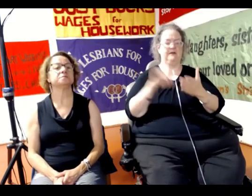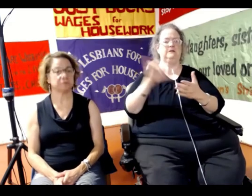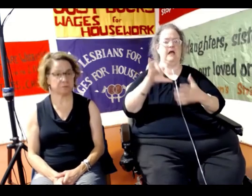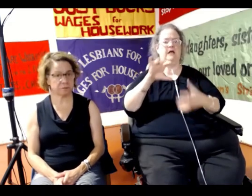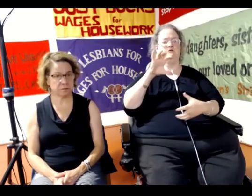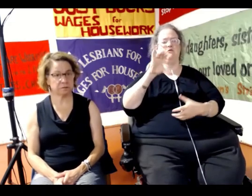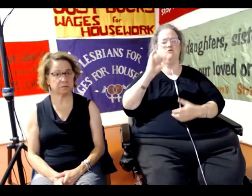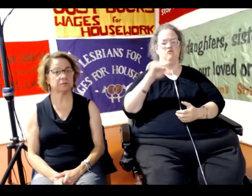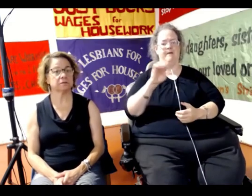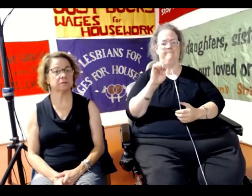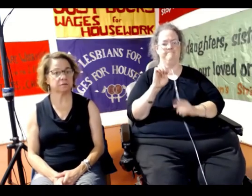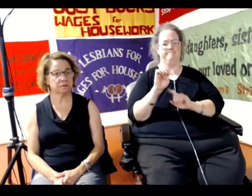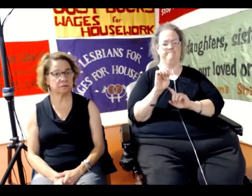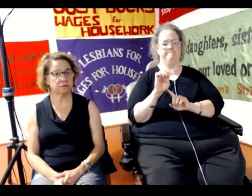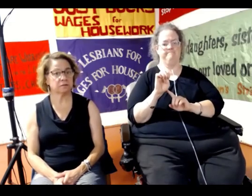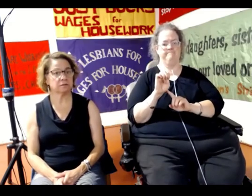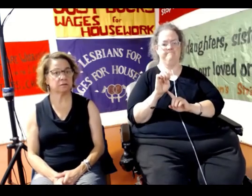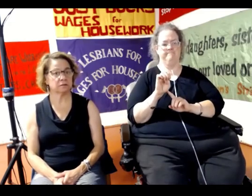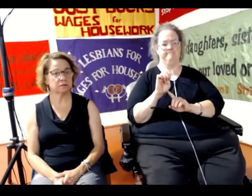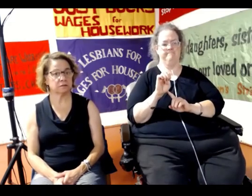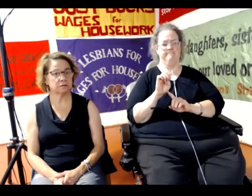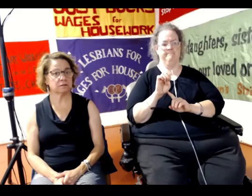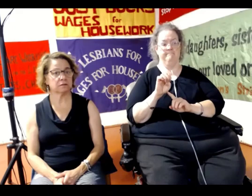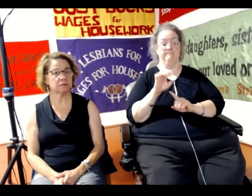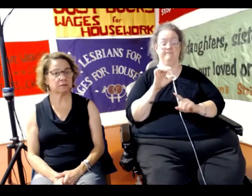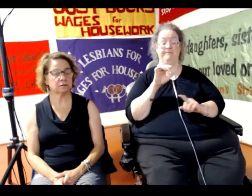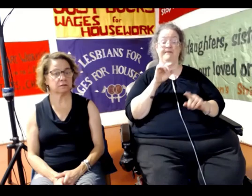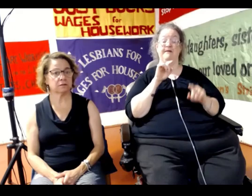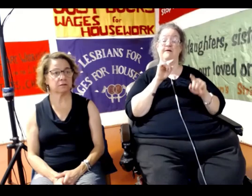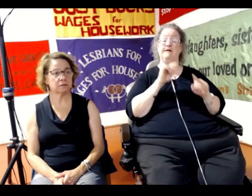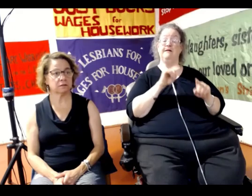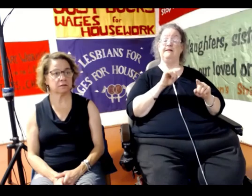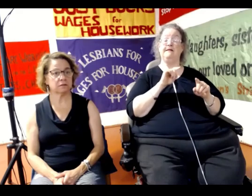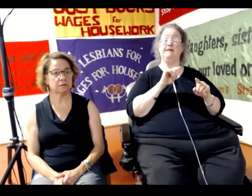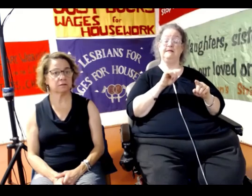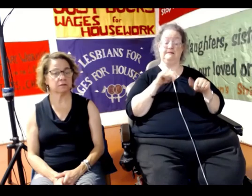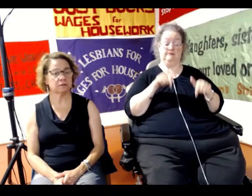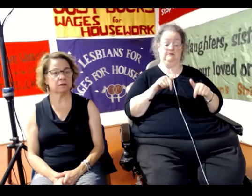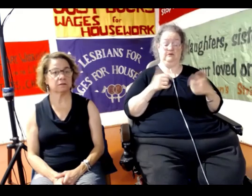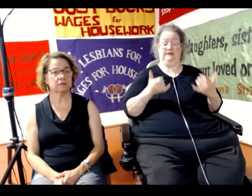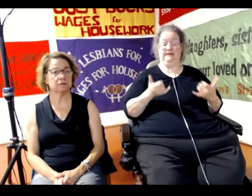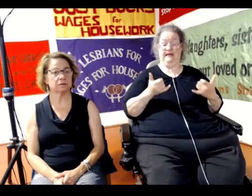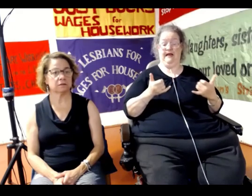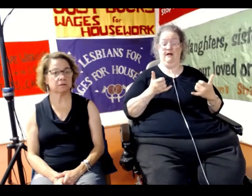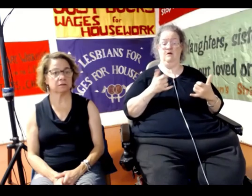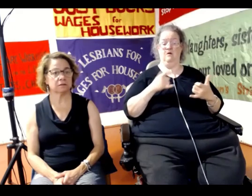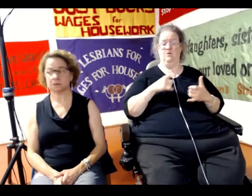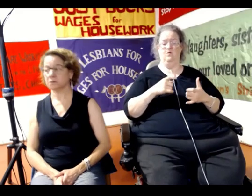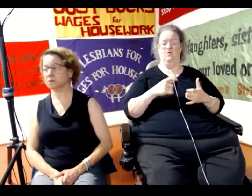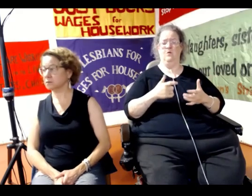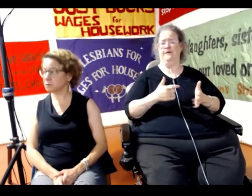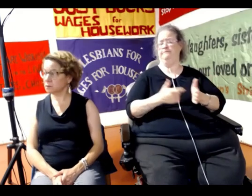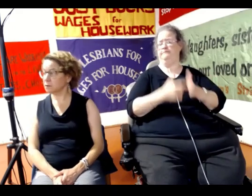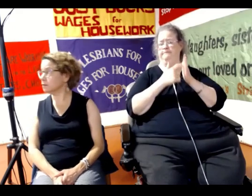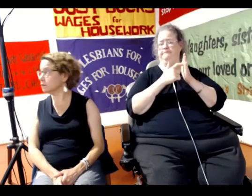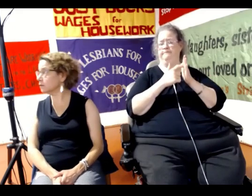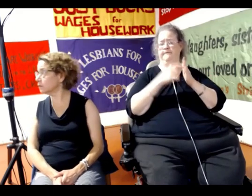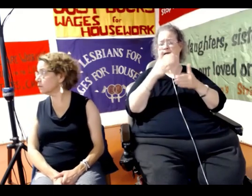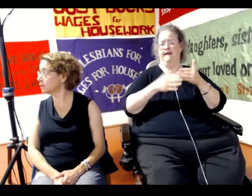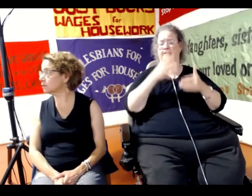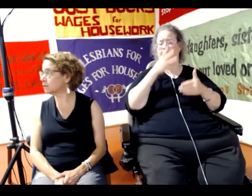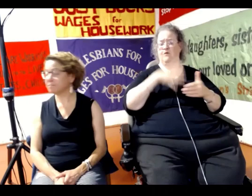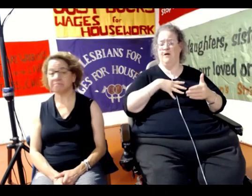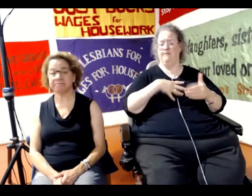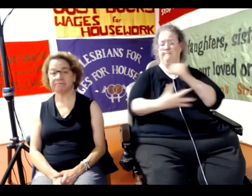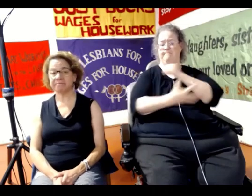This gathering demands end women's poverty. Absolutely. Money is our power